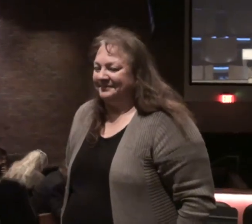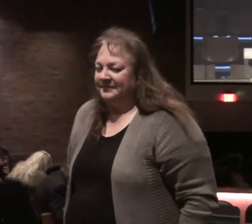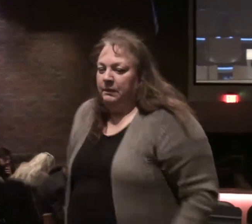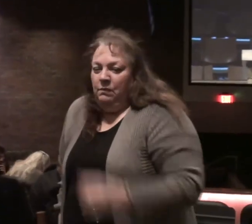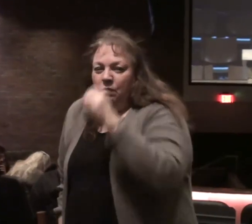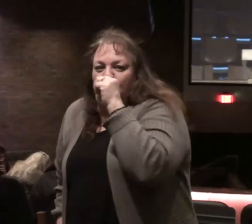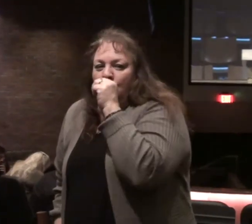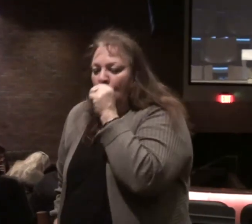thanks for attention